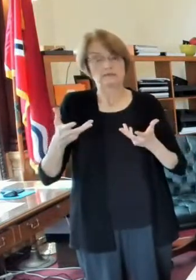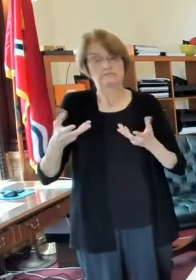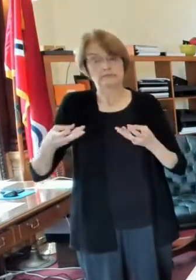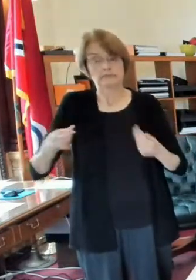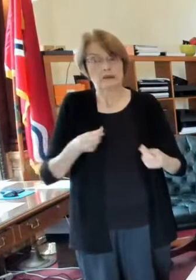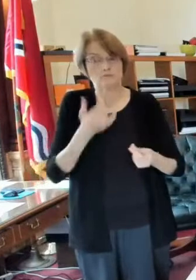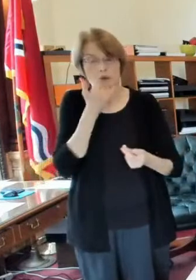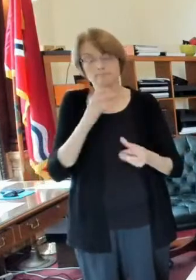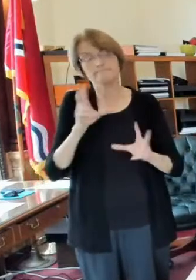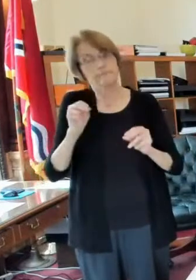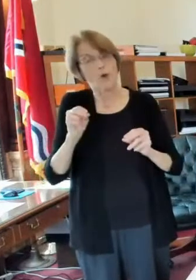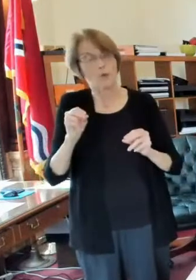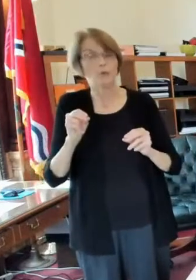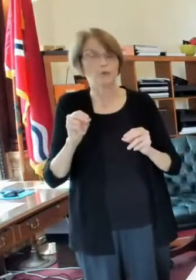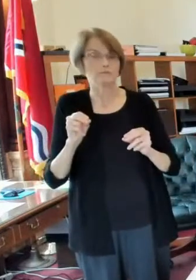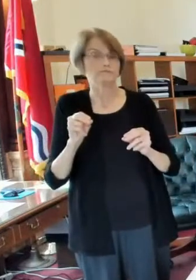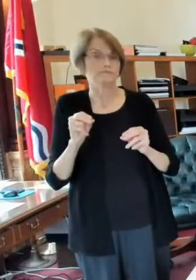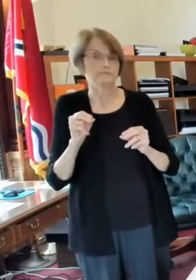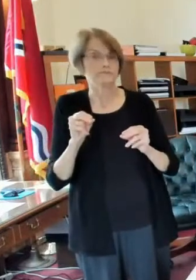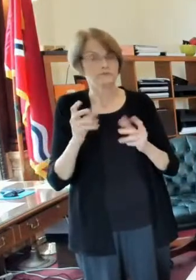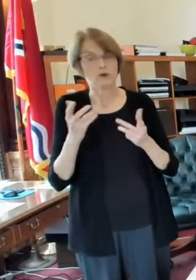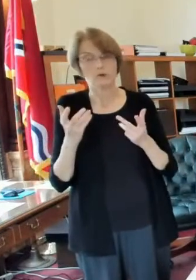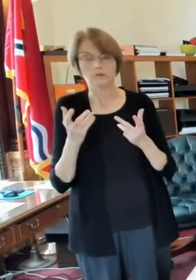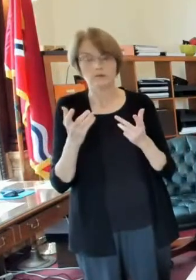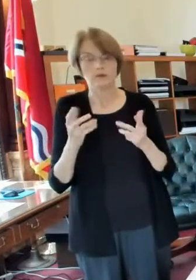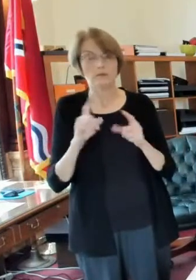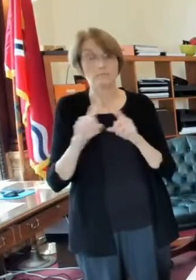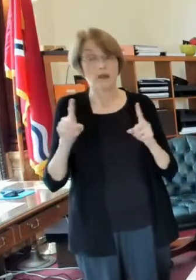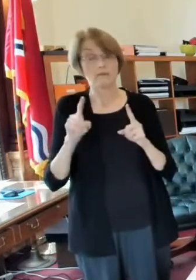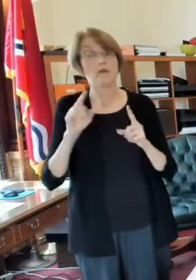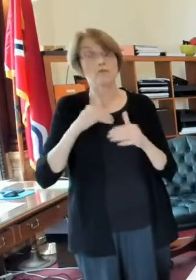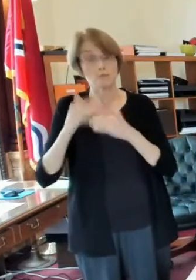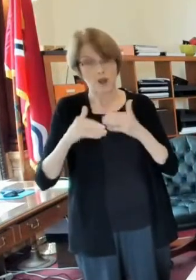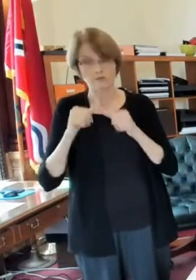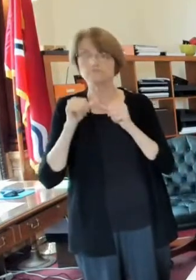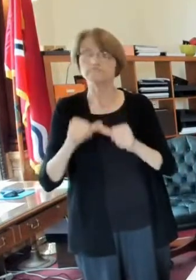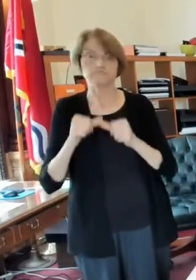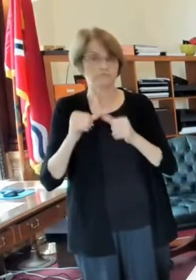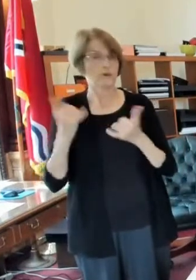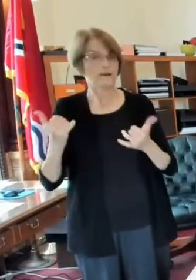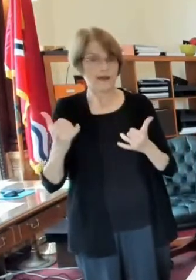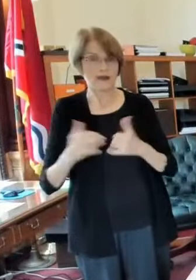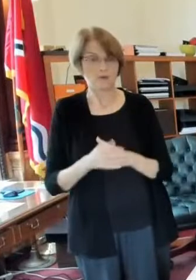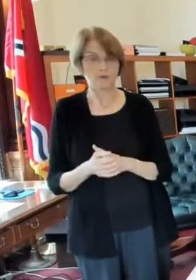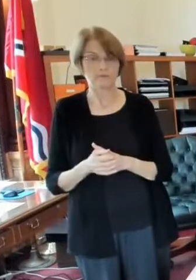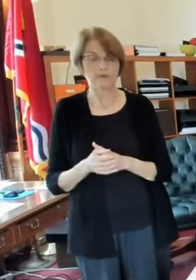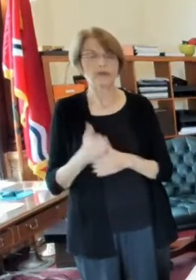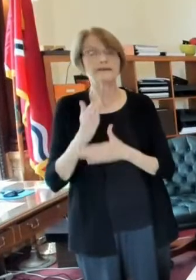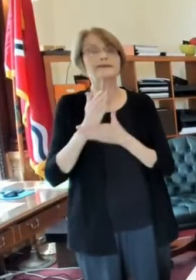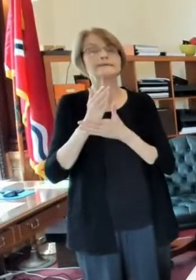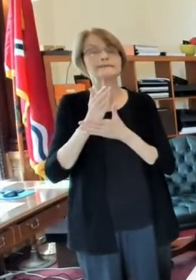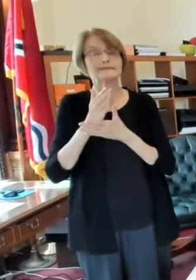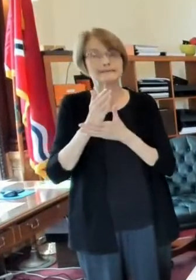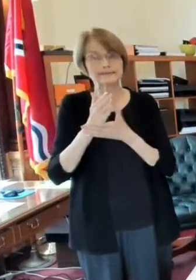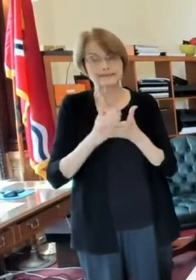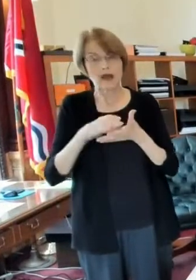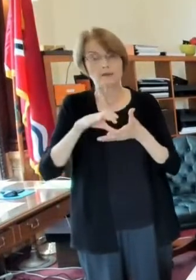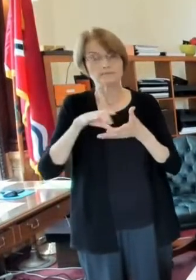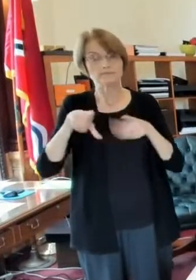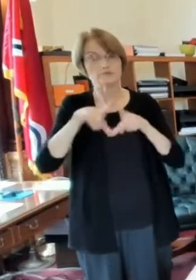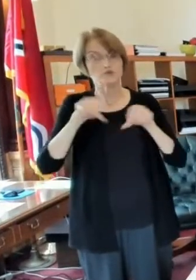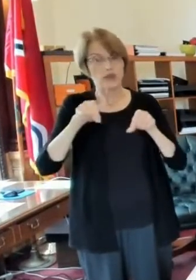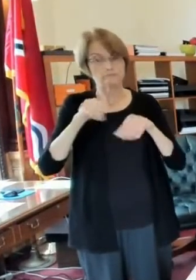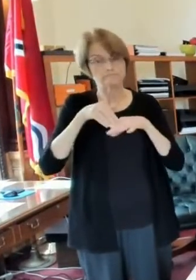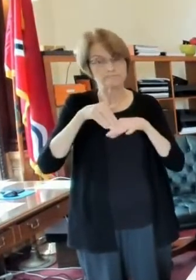so but that's all really rolling right now so some have been some checks have been